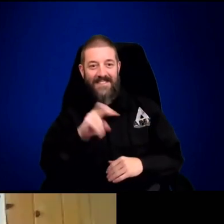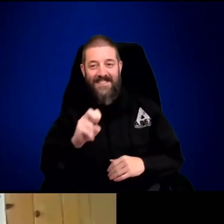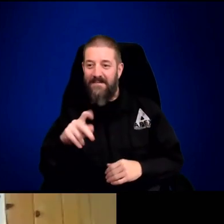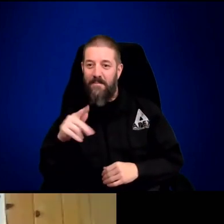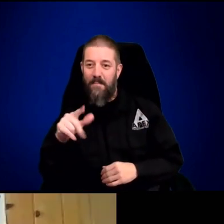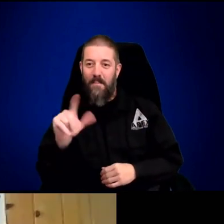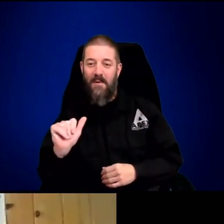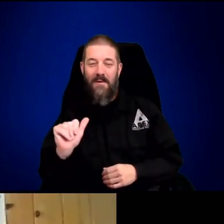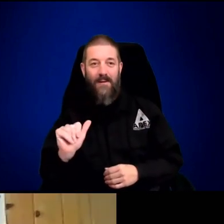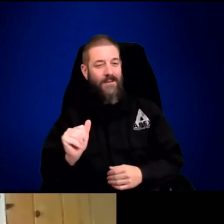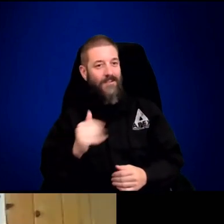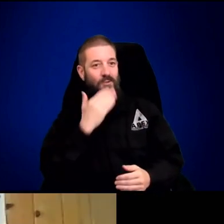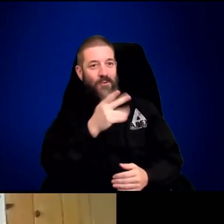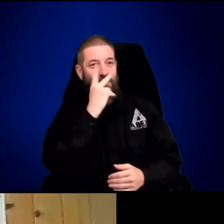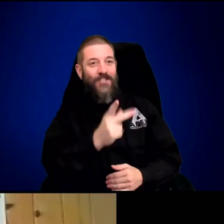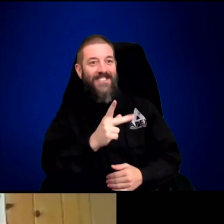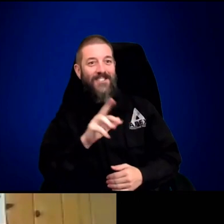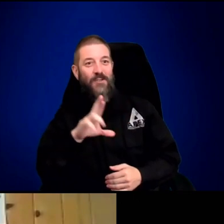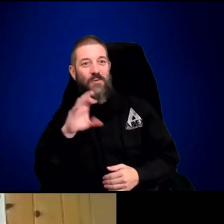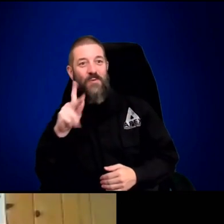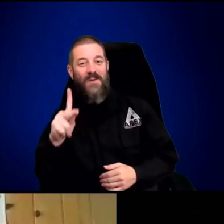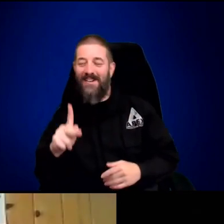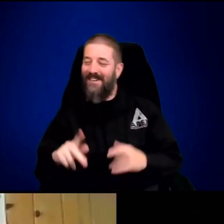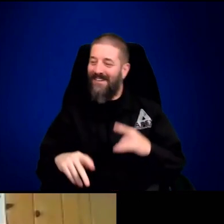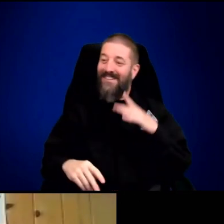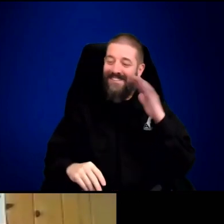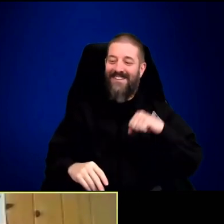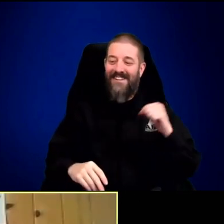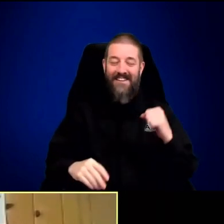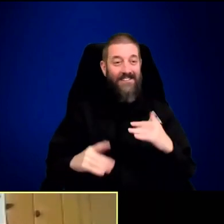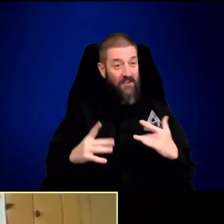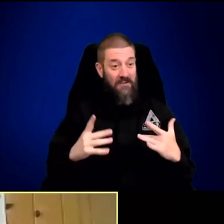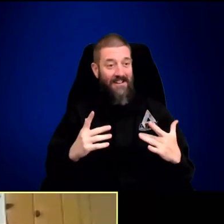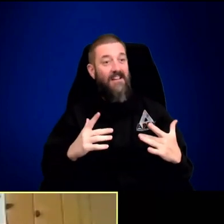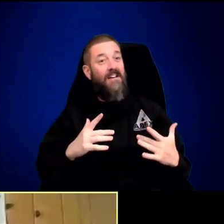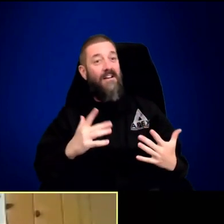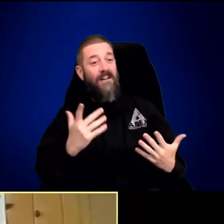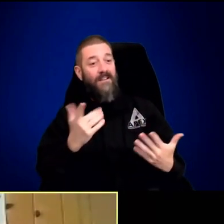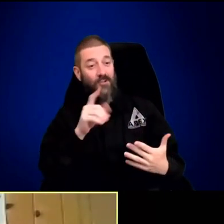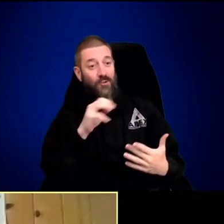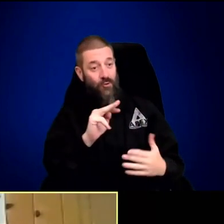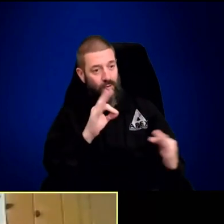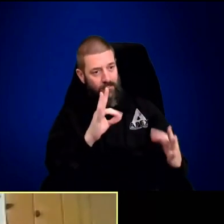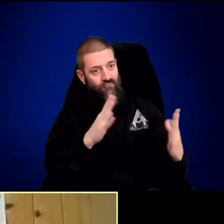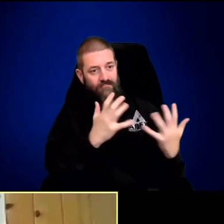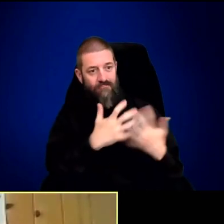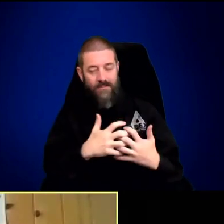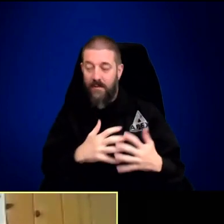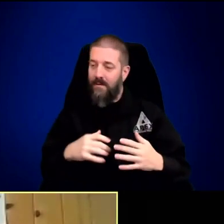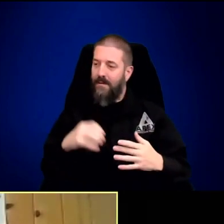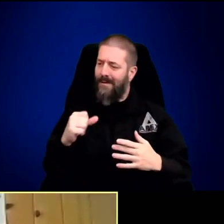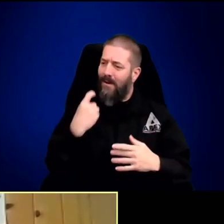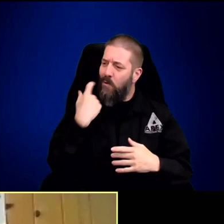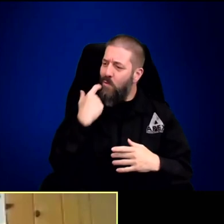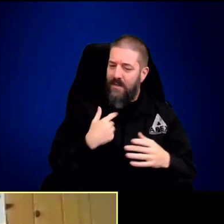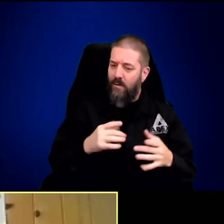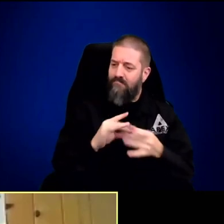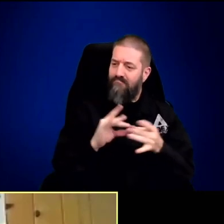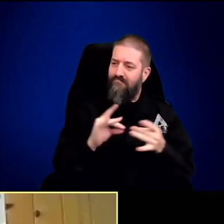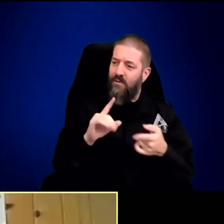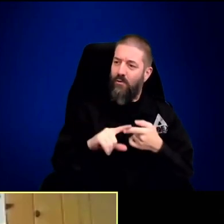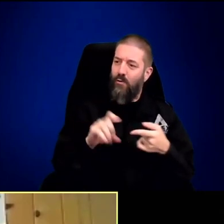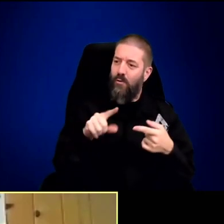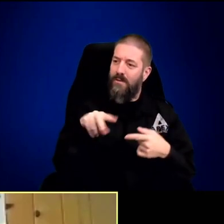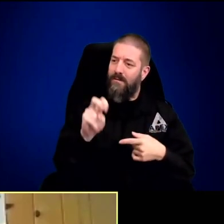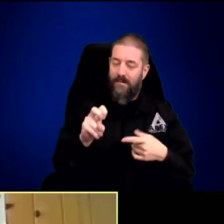Thank you for having me one more night. Thank you. You've got the Zoom thing down now, I see. Yeah, I was telling